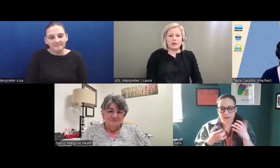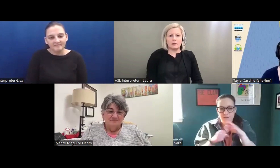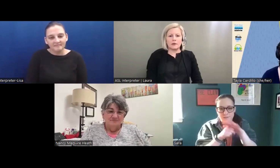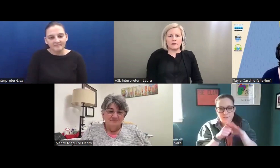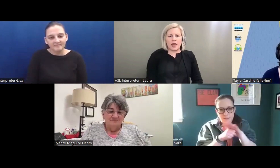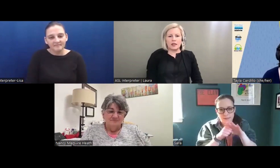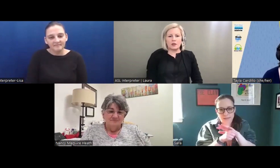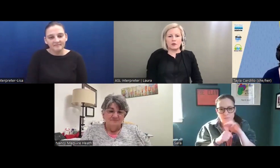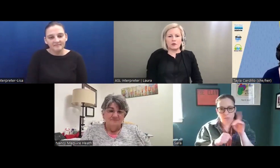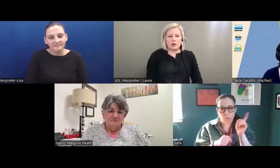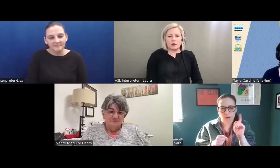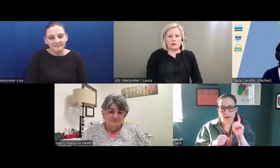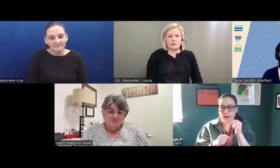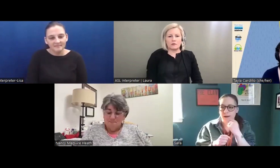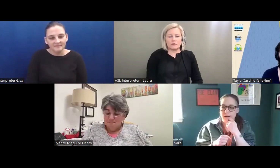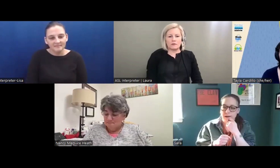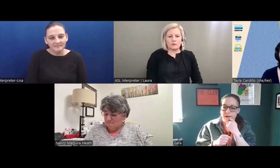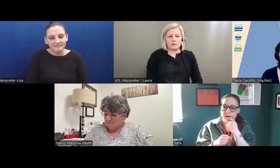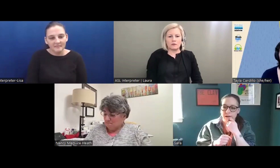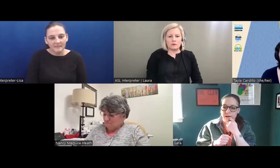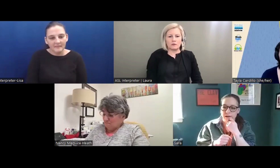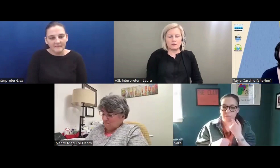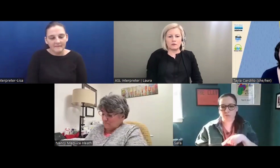Yeah, a little bit of that, you know, um,